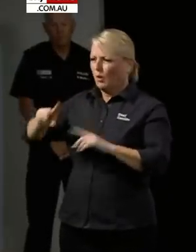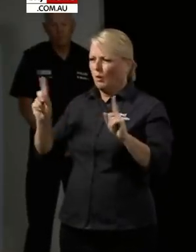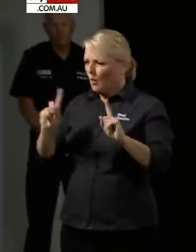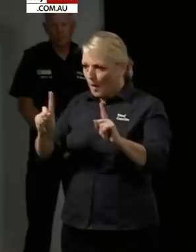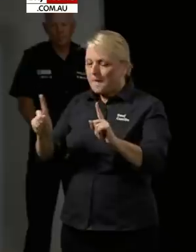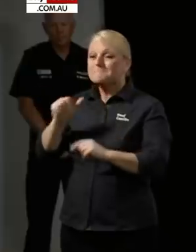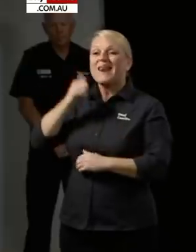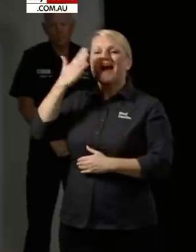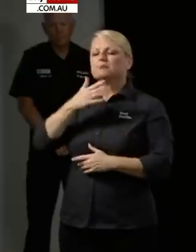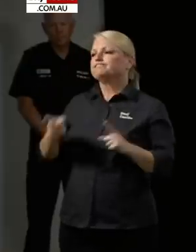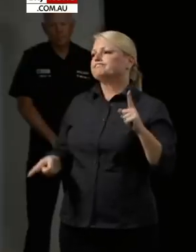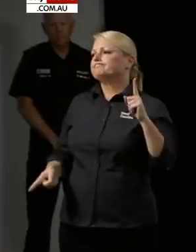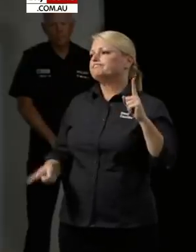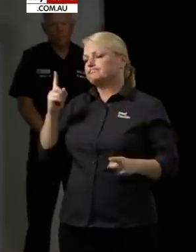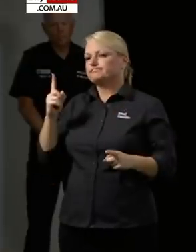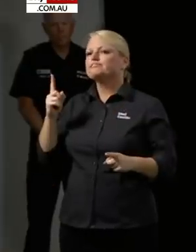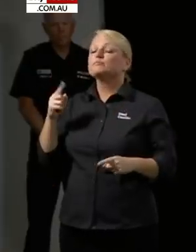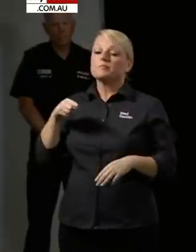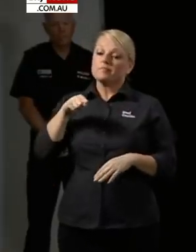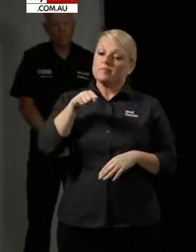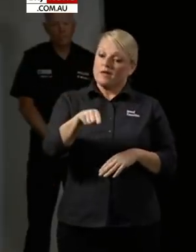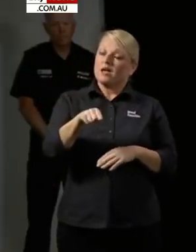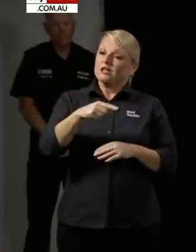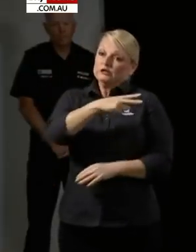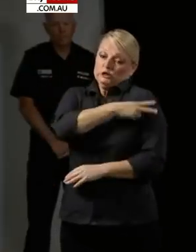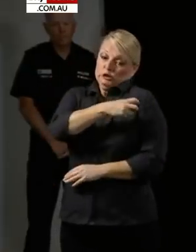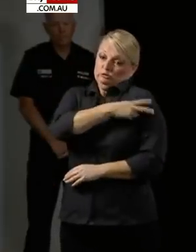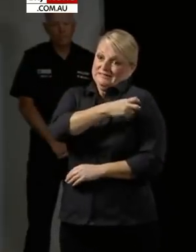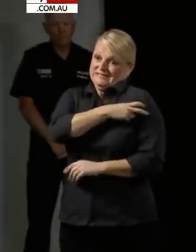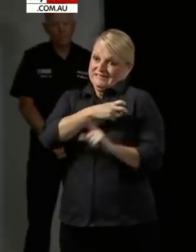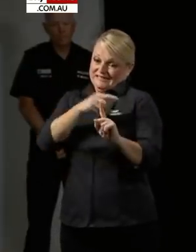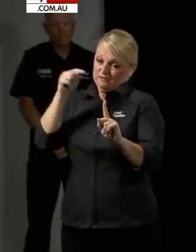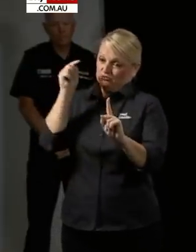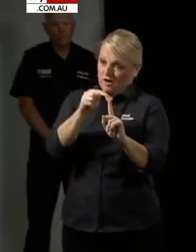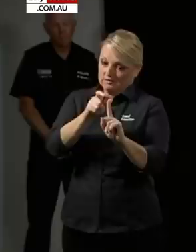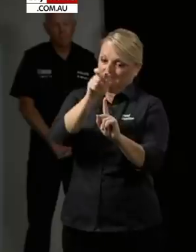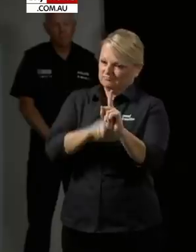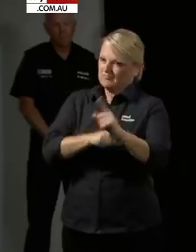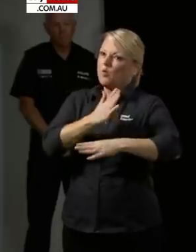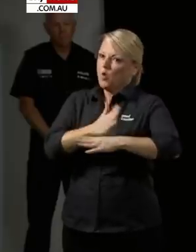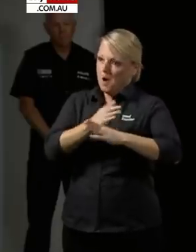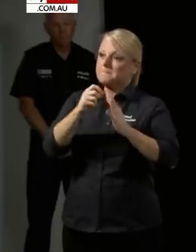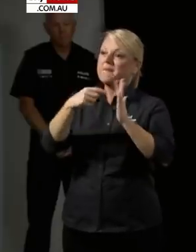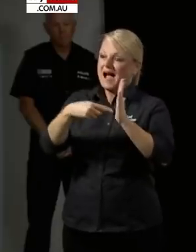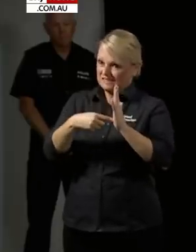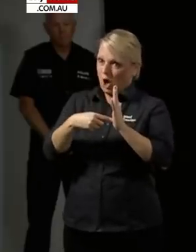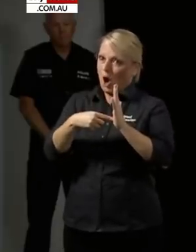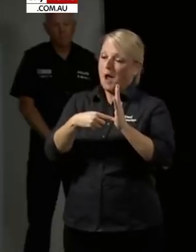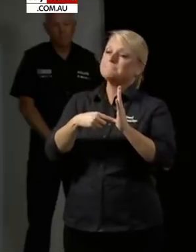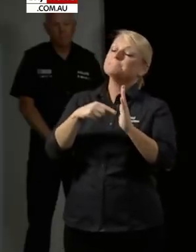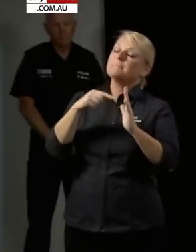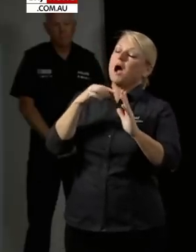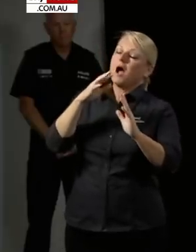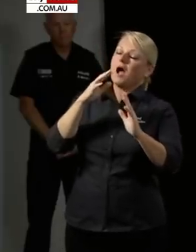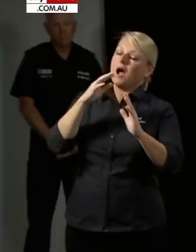a close contact of one of our security guards who actively was a working part-time in the pizza bar